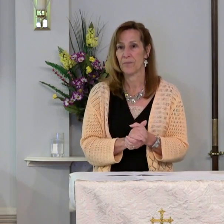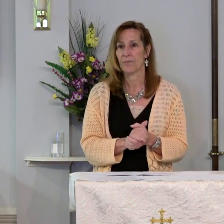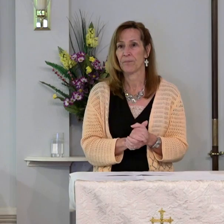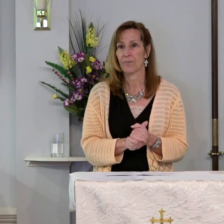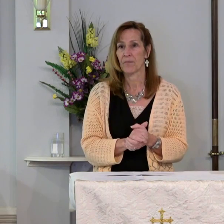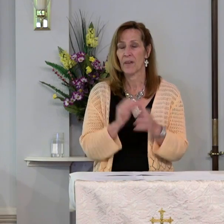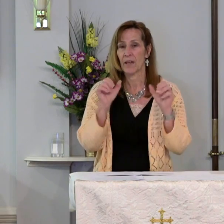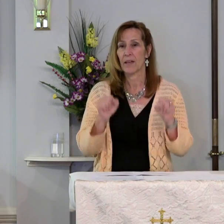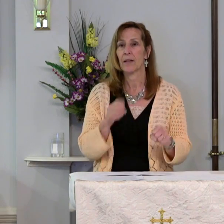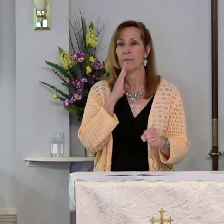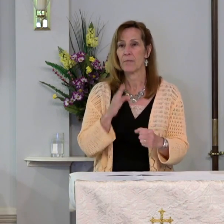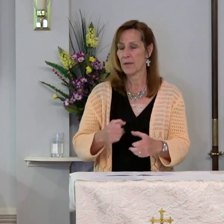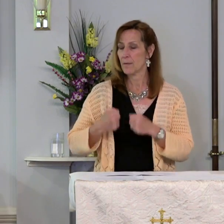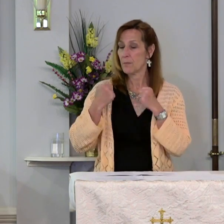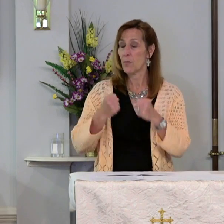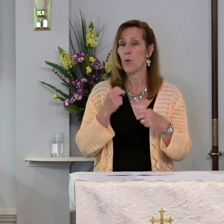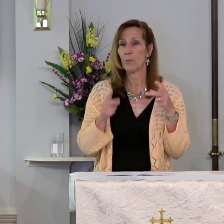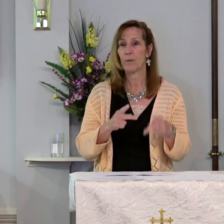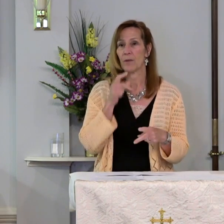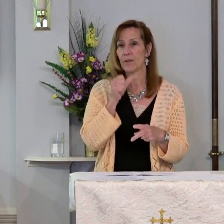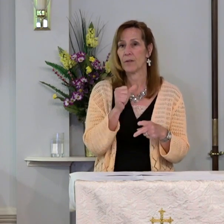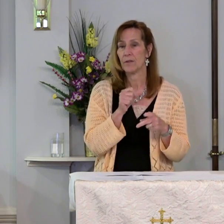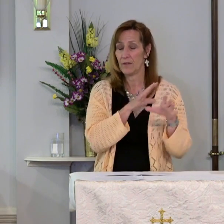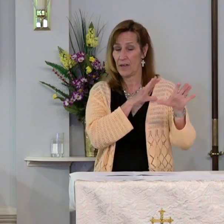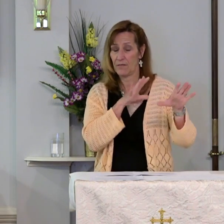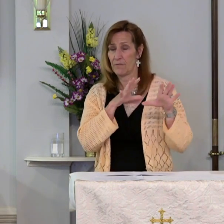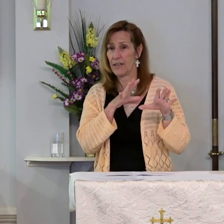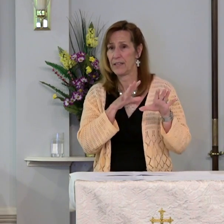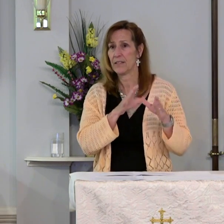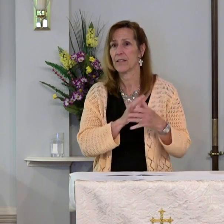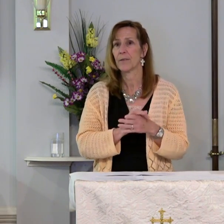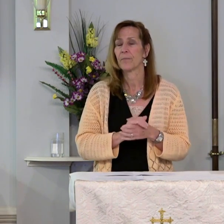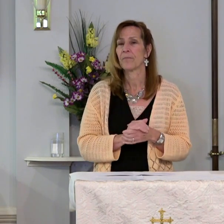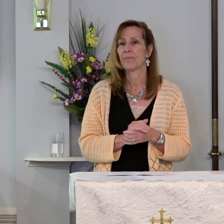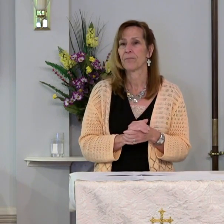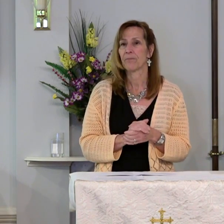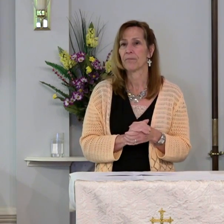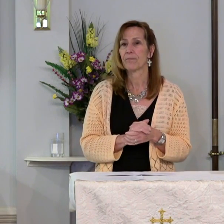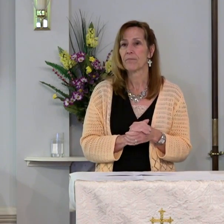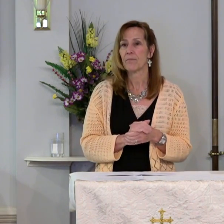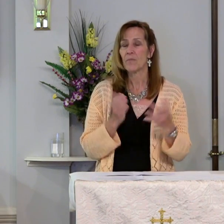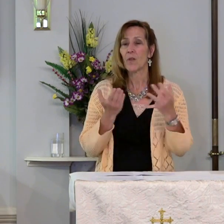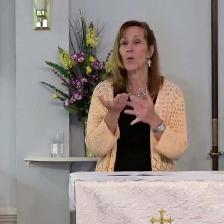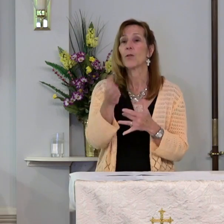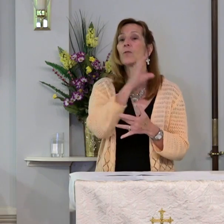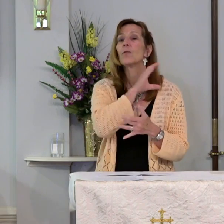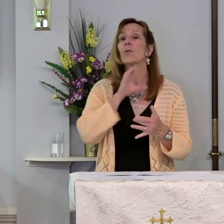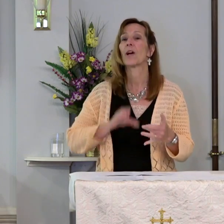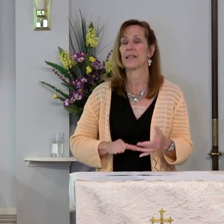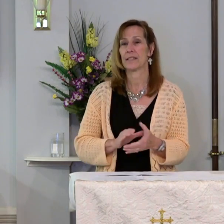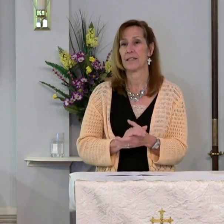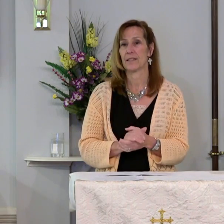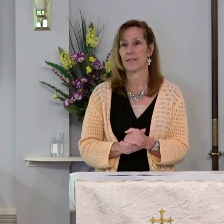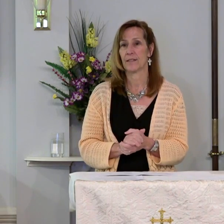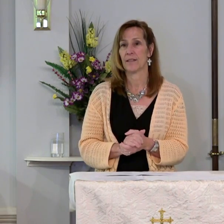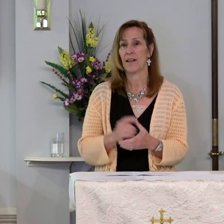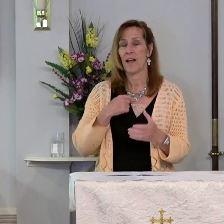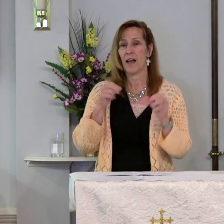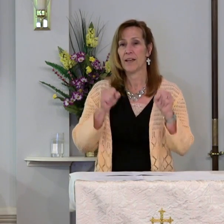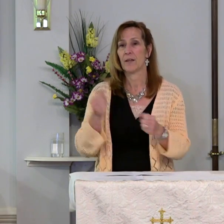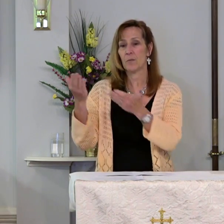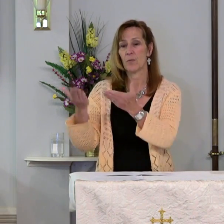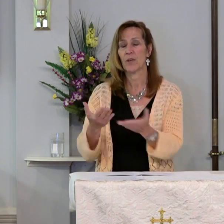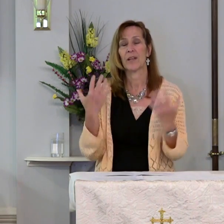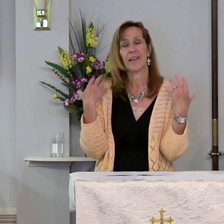can be bold people and not frightened people. Through Christ I can